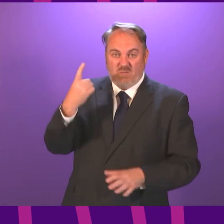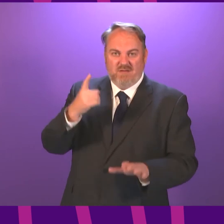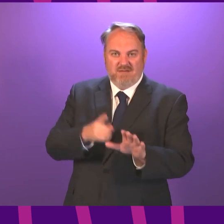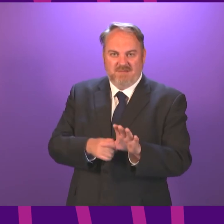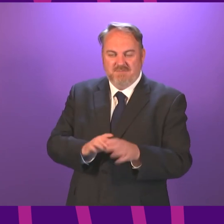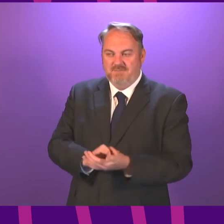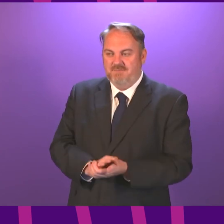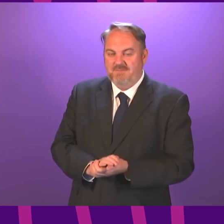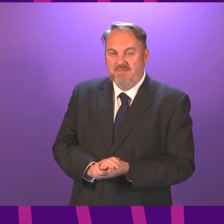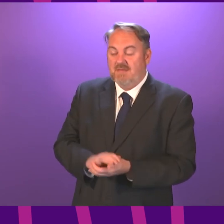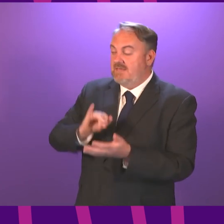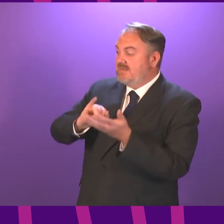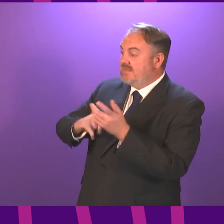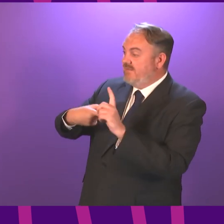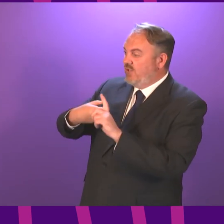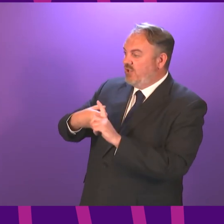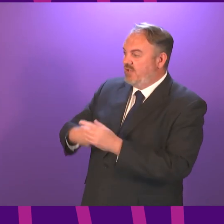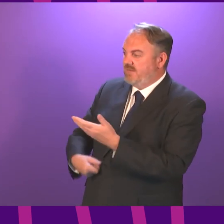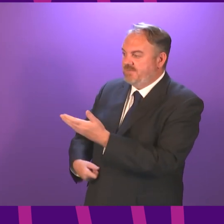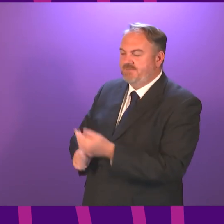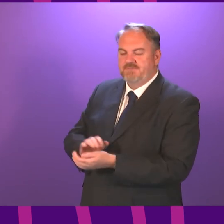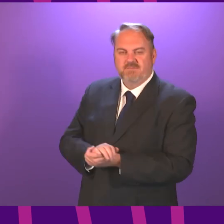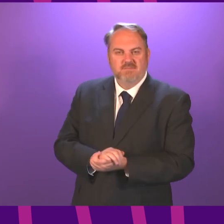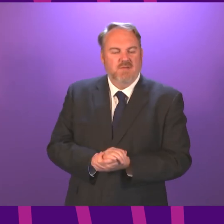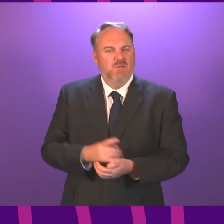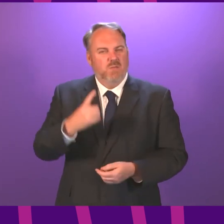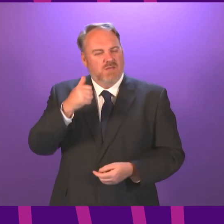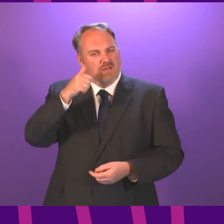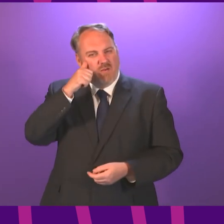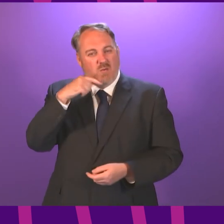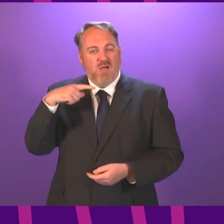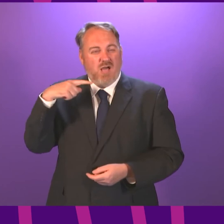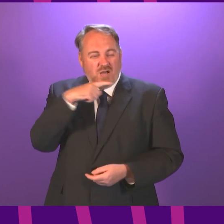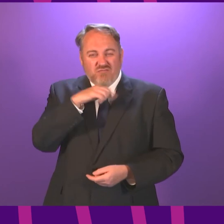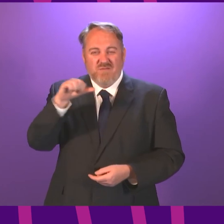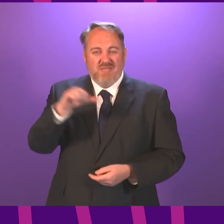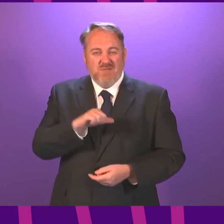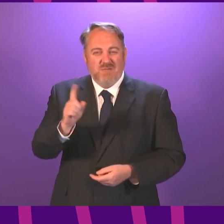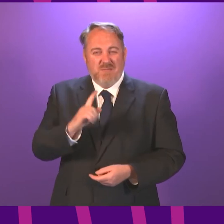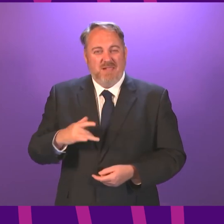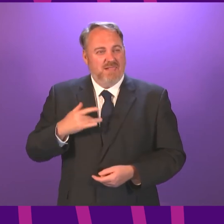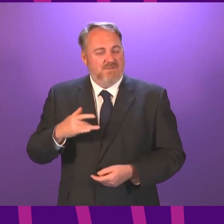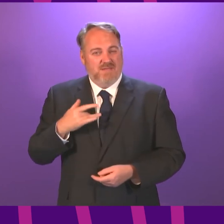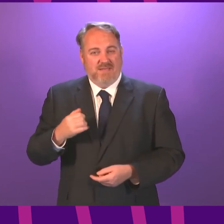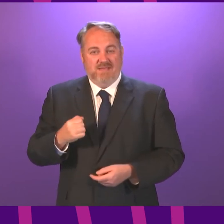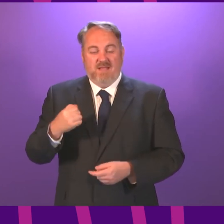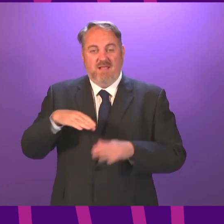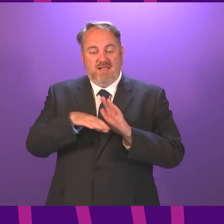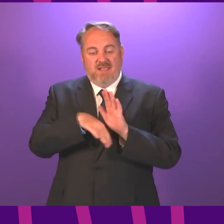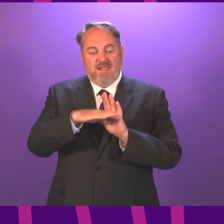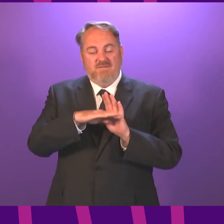Stephen Kerr to be followed by Elena Witham thank you for signing officer hundreds of thousands of my constituents are living under level two restrictions